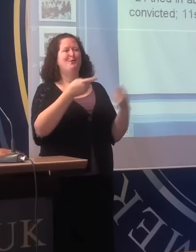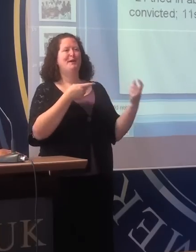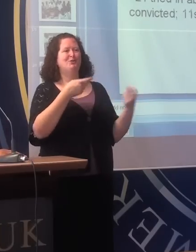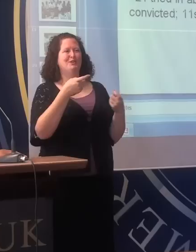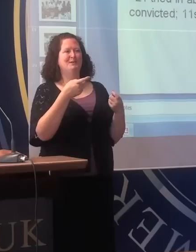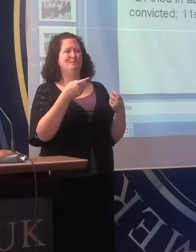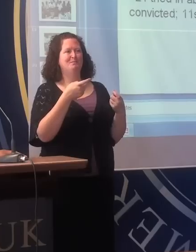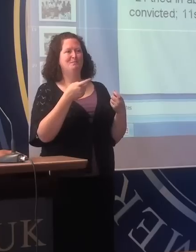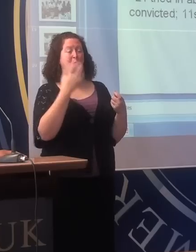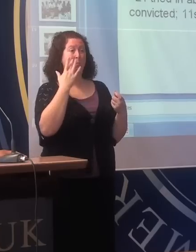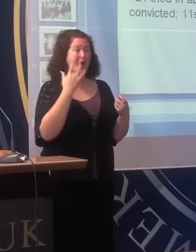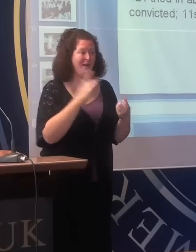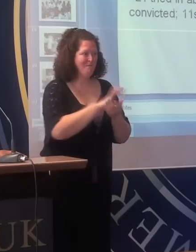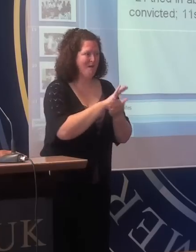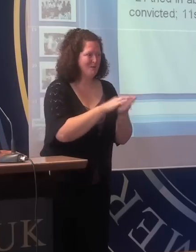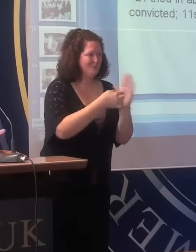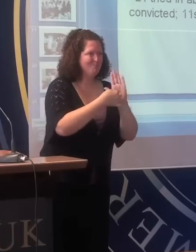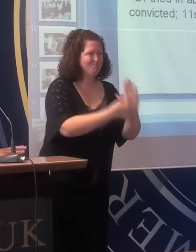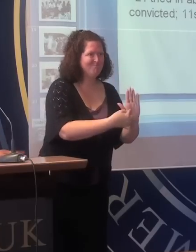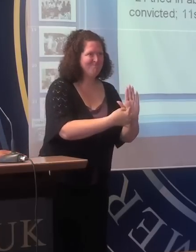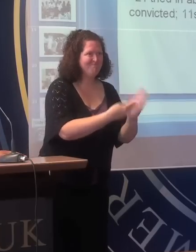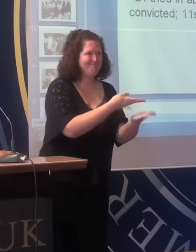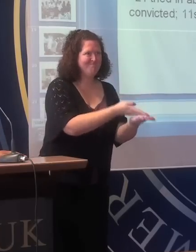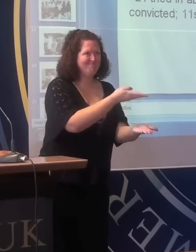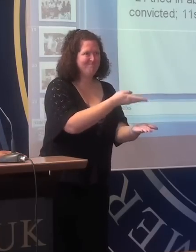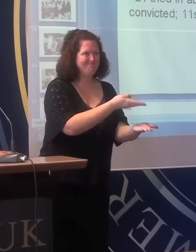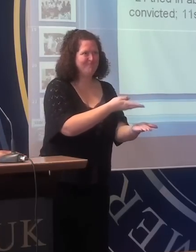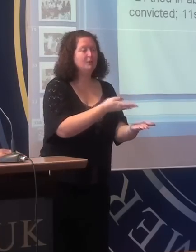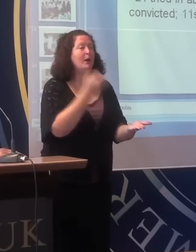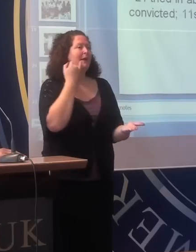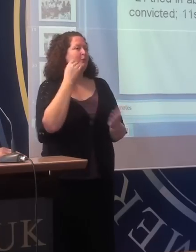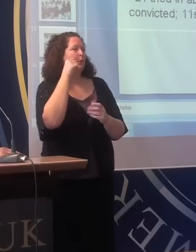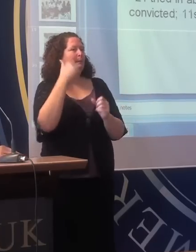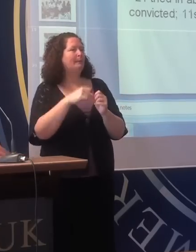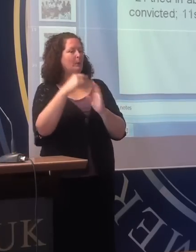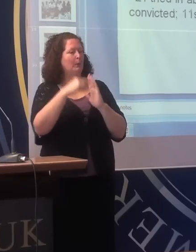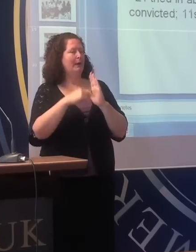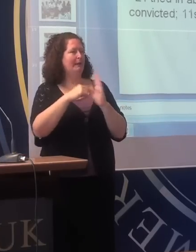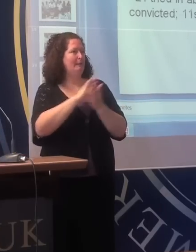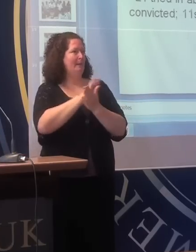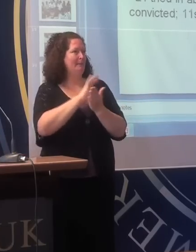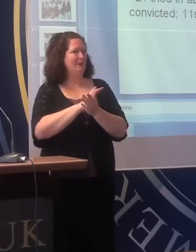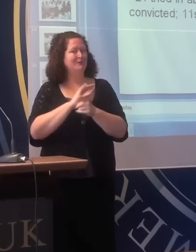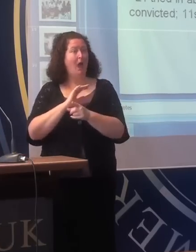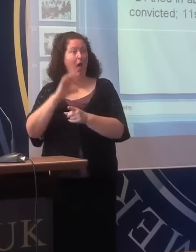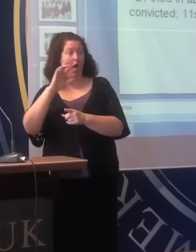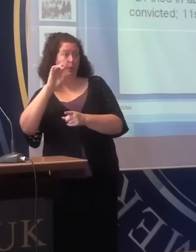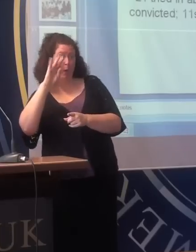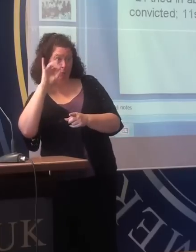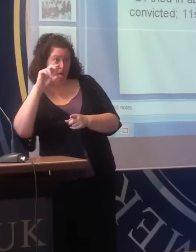if you read some of the local papers at the time, or indeed the English papers at the time, they managed to get some very good documents.